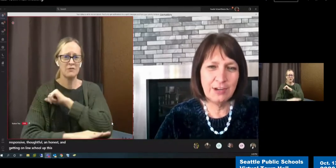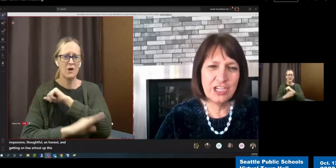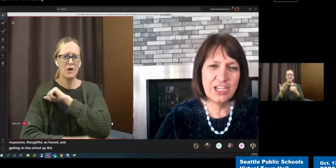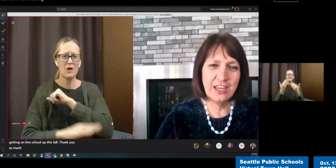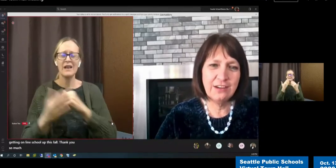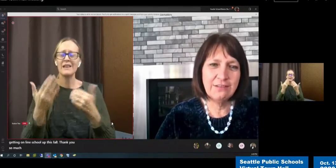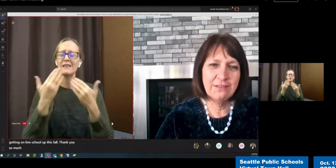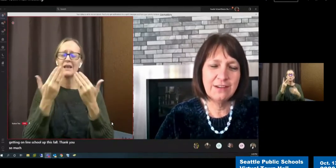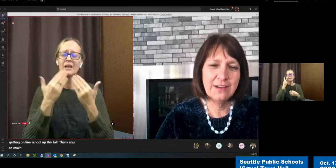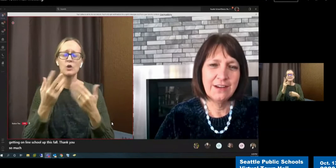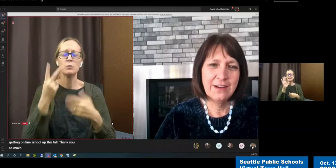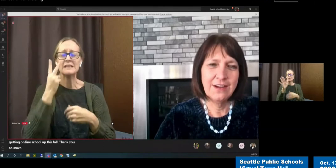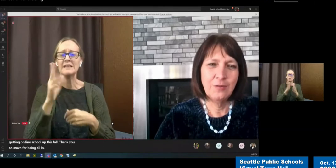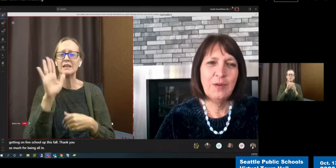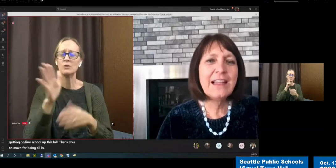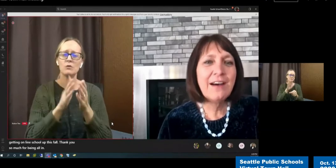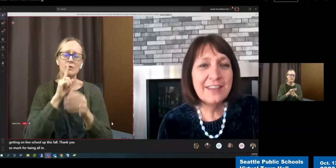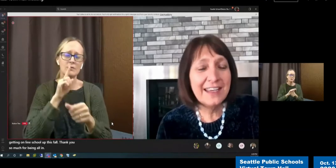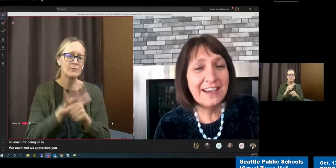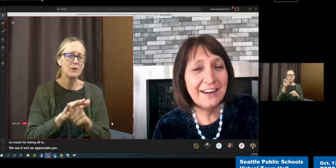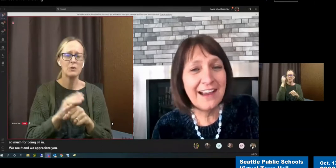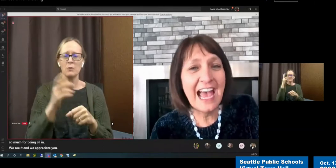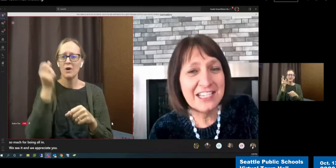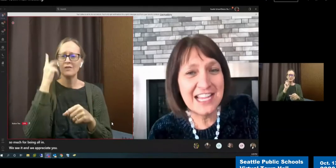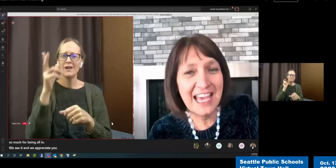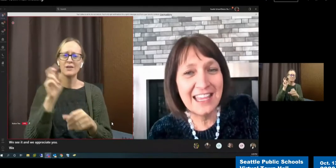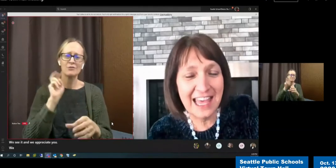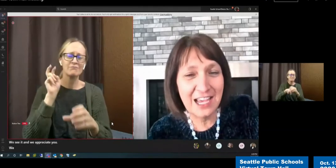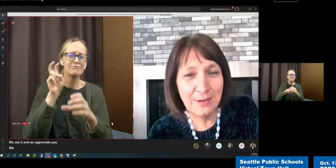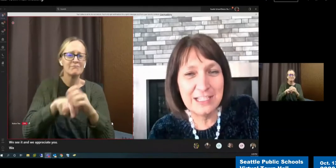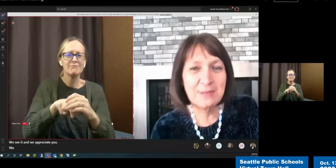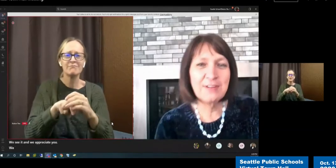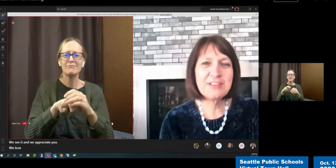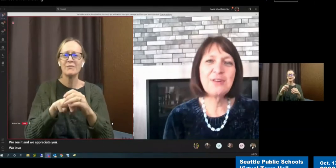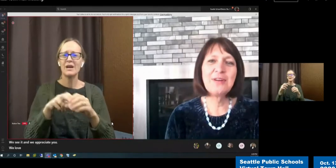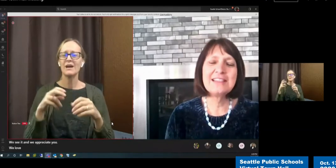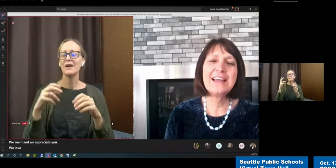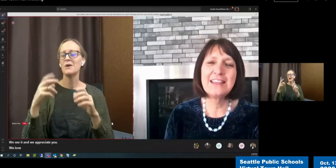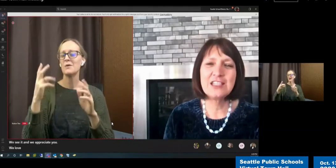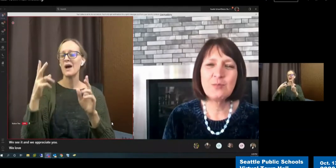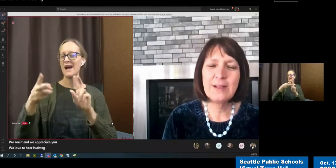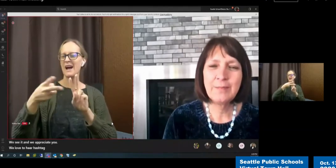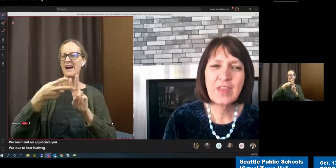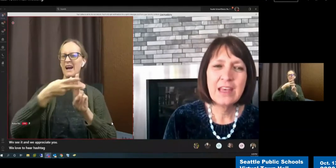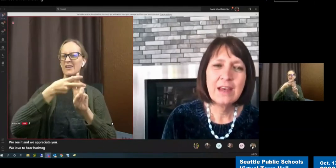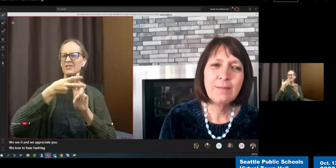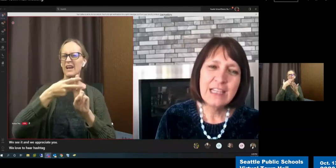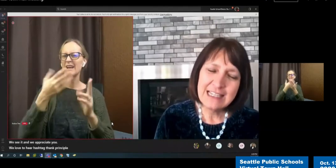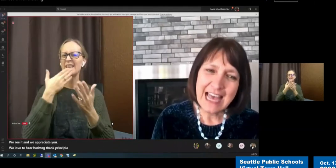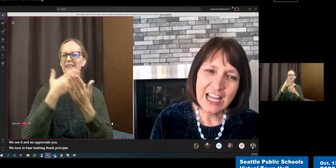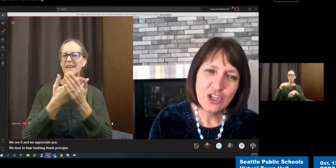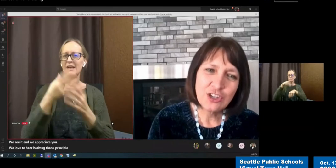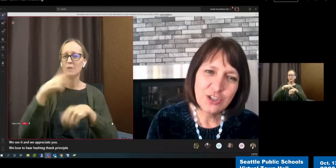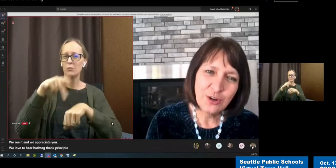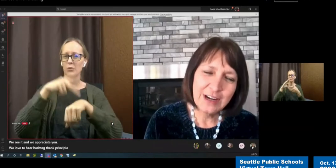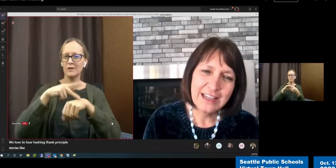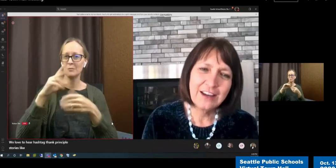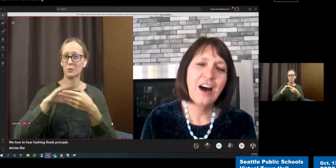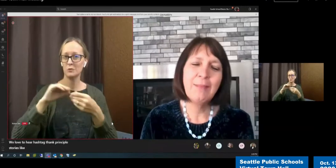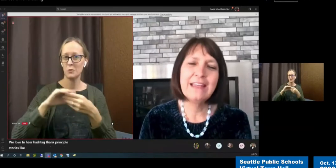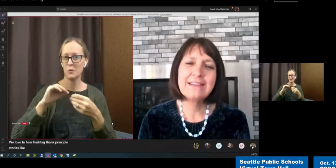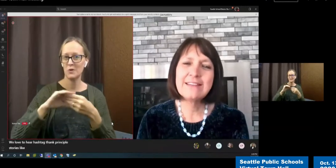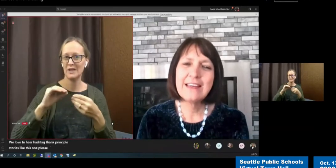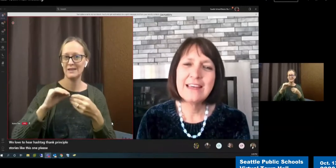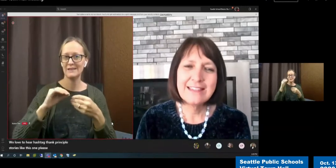appreciate you. We love to hear hashtag thank principal stories like this one. Please add your story in the